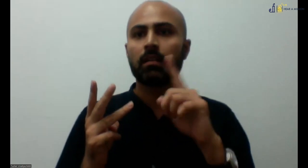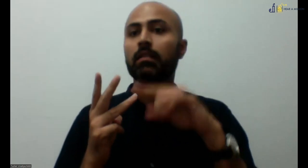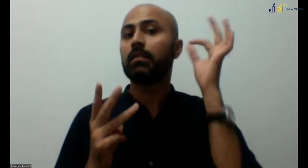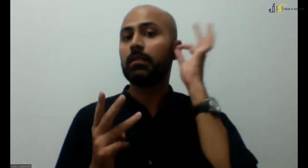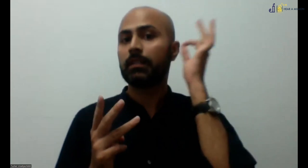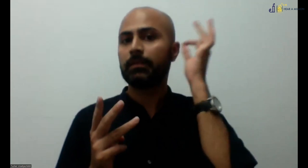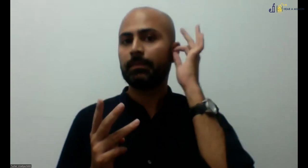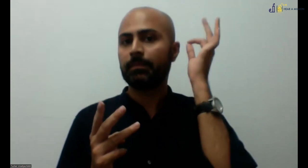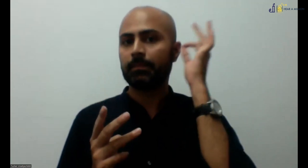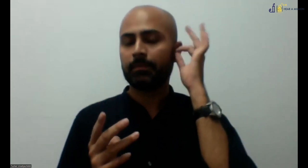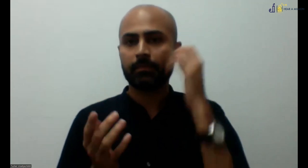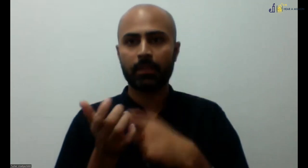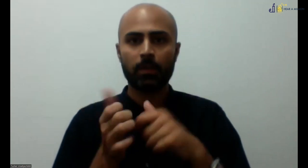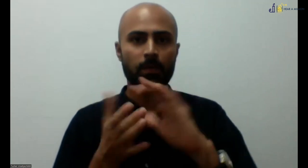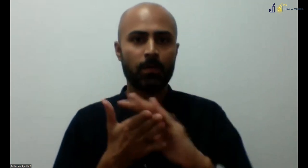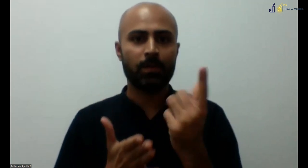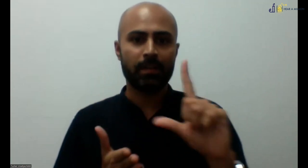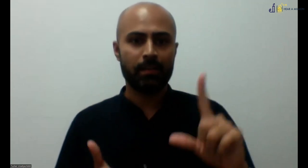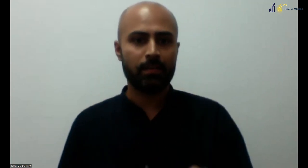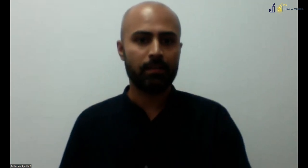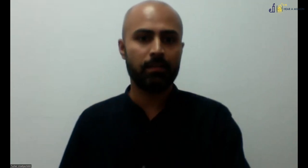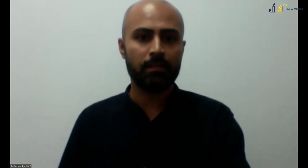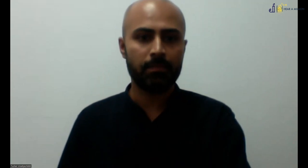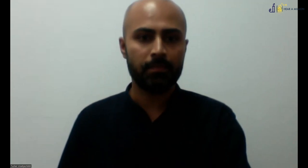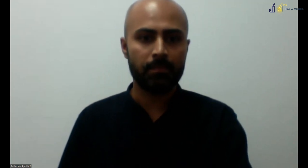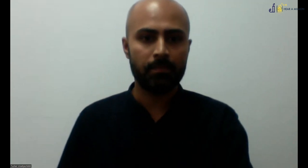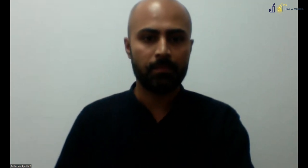So now, we would like to ask Rahul.